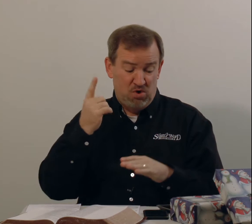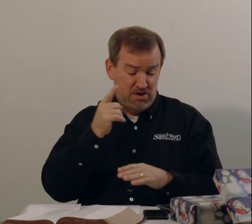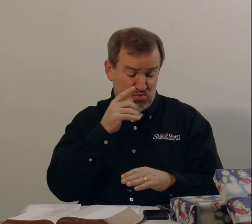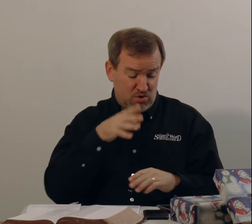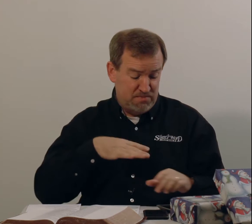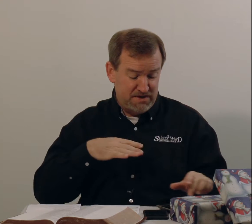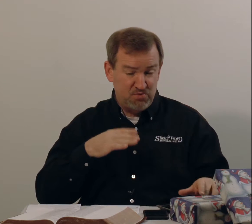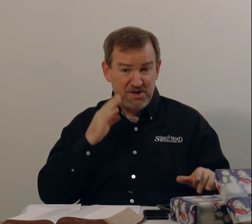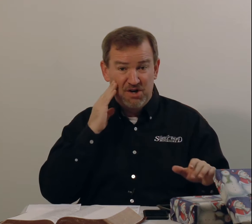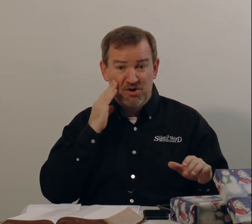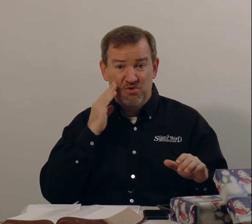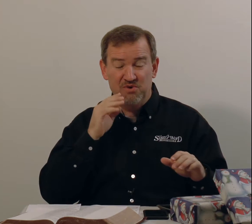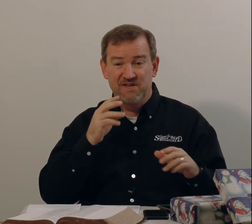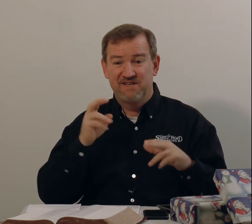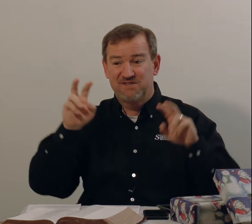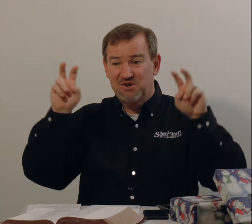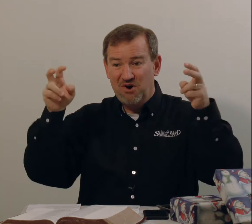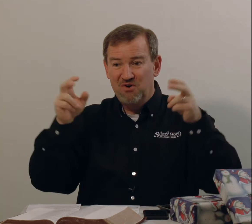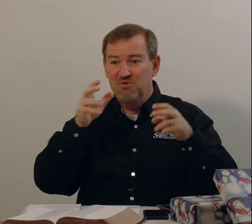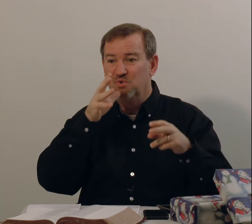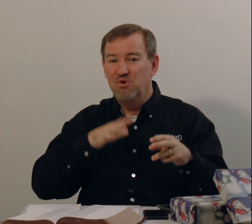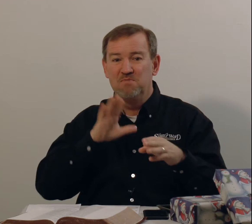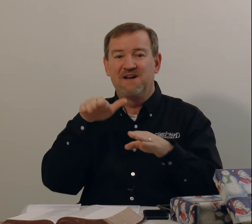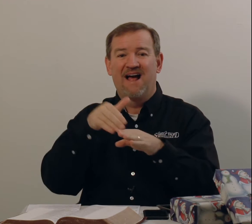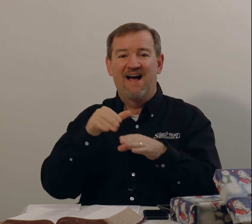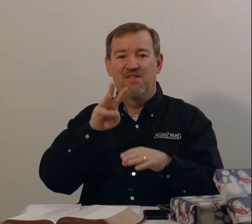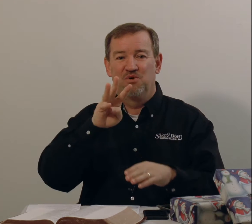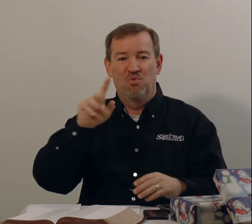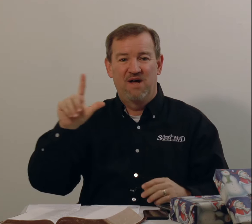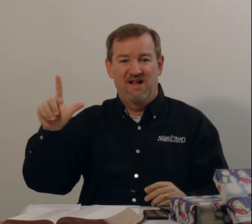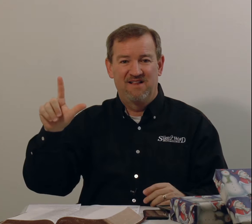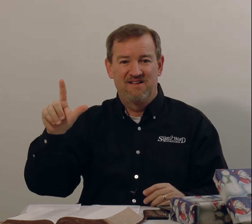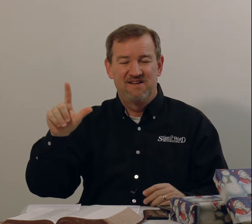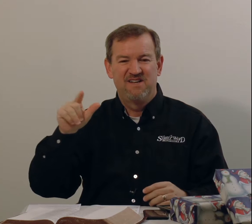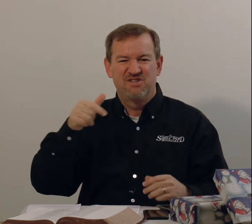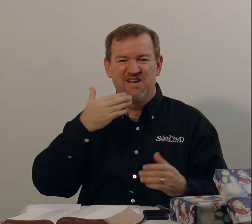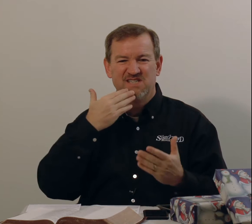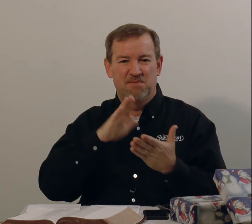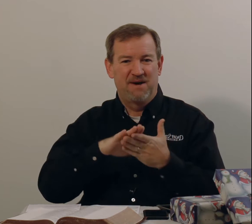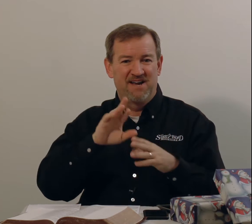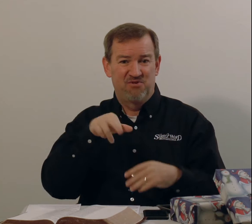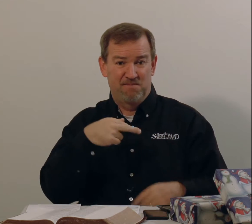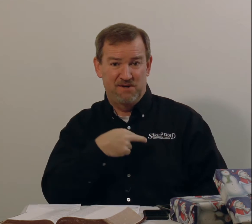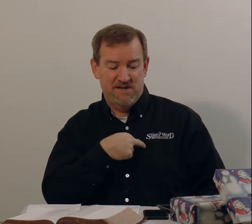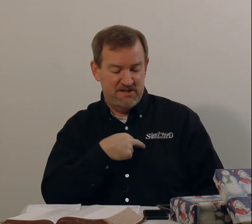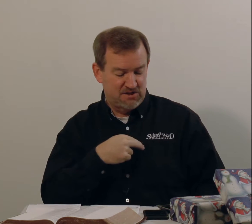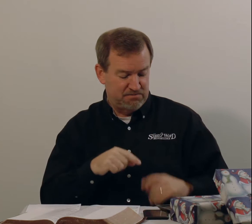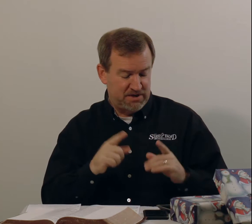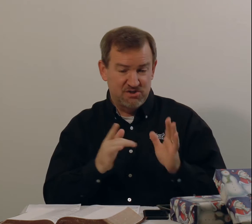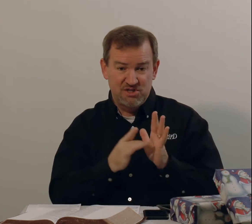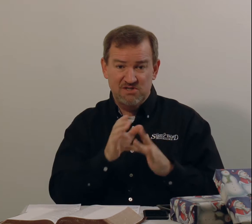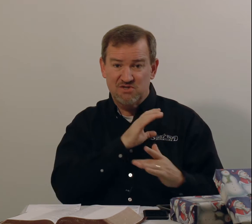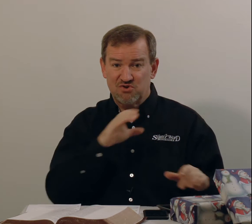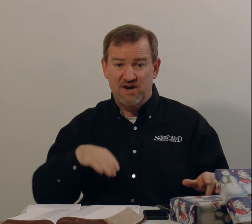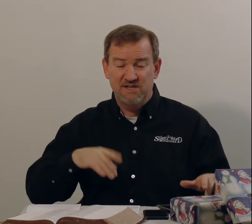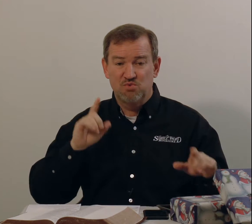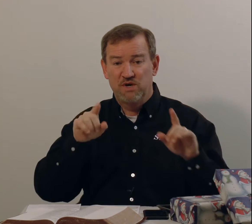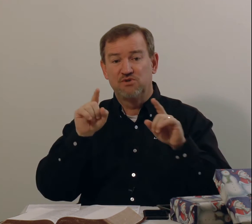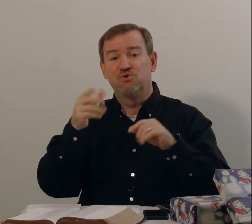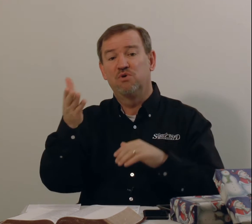one woman we know is called the woman at the well. She has a bad reputation, but Jesus Christ went to